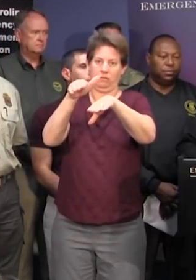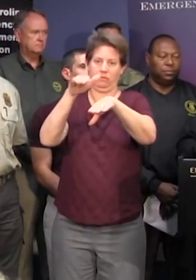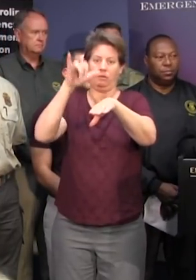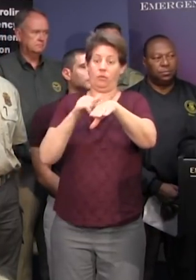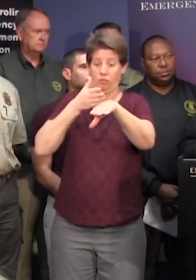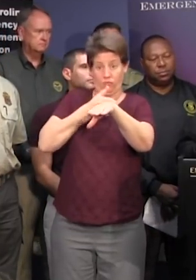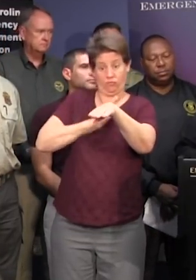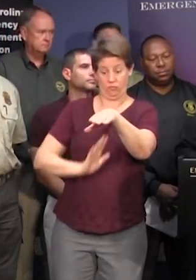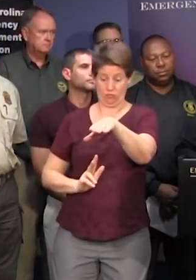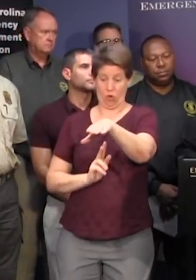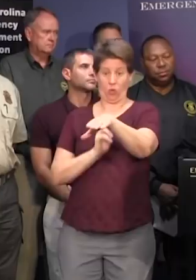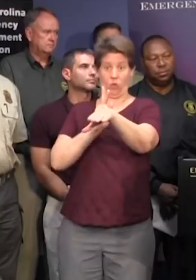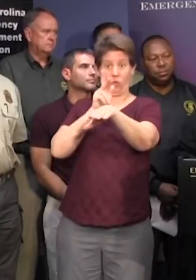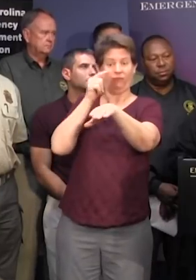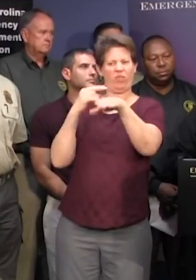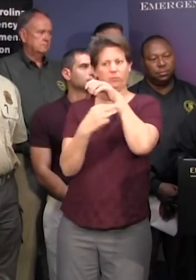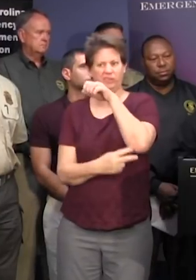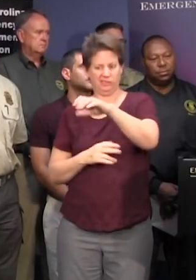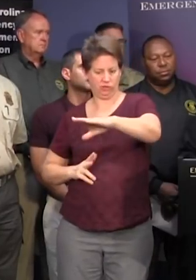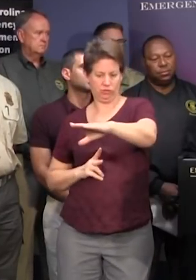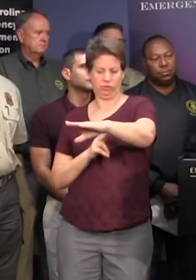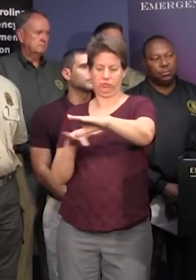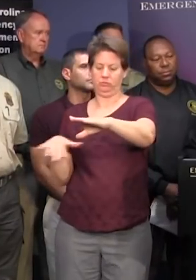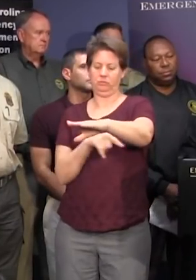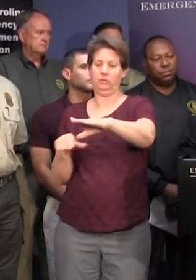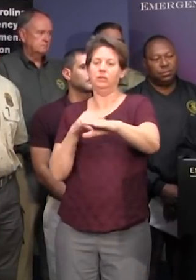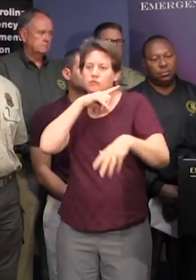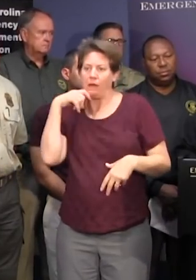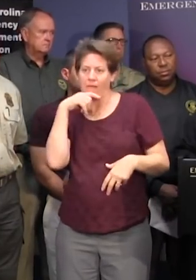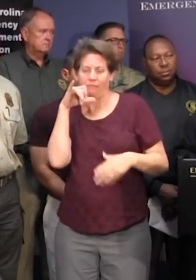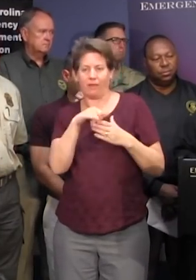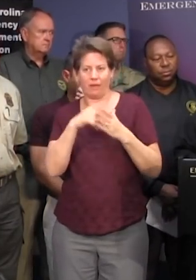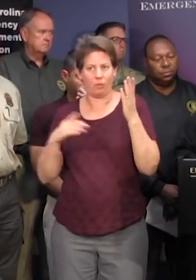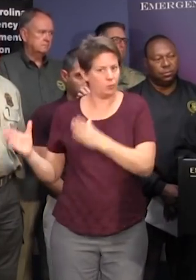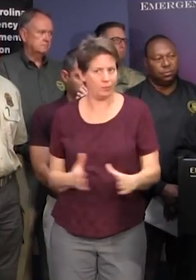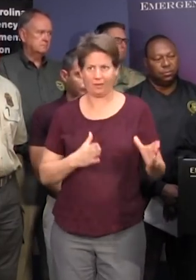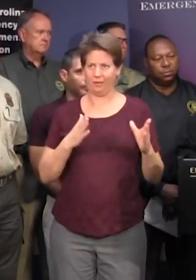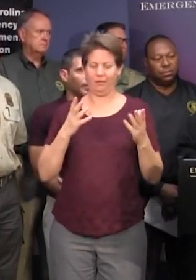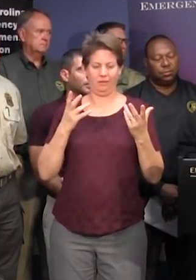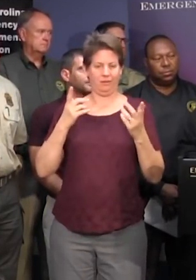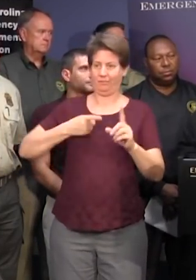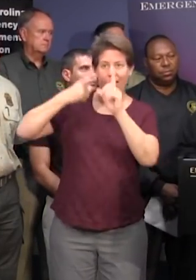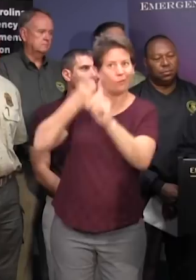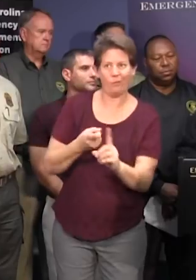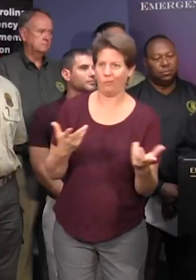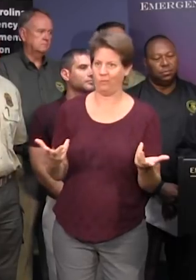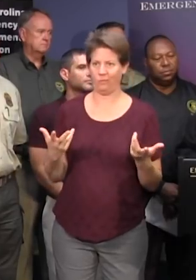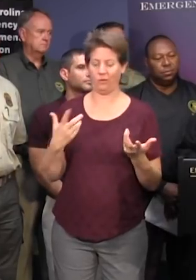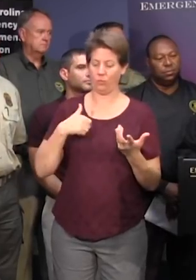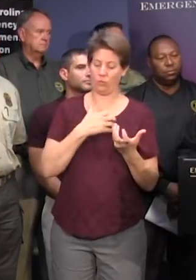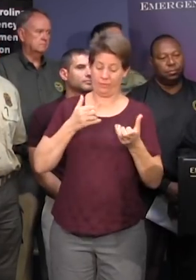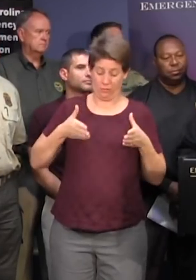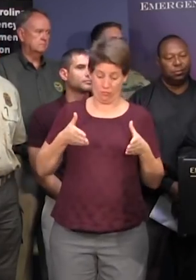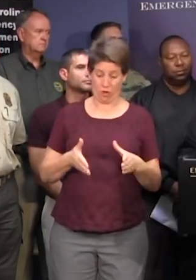leading up to the bridge on both sides stays dry that's that's the whole plan the purpose of the operation is to keep the